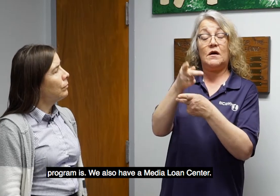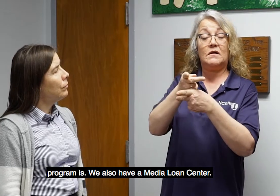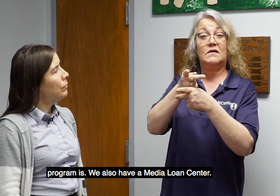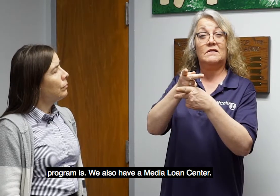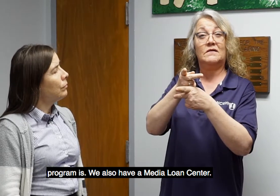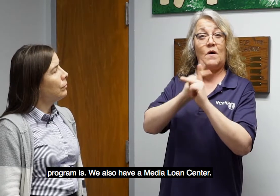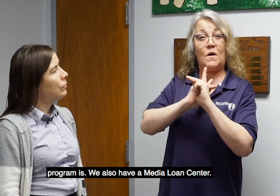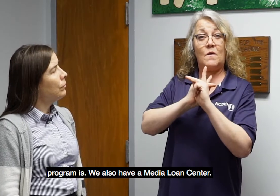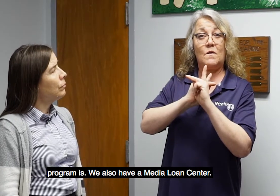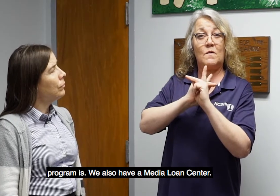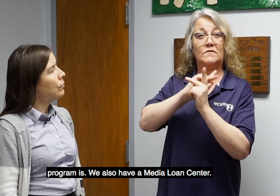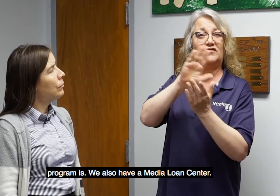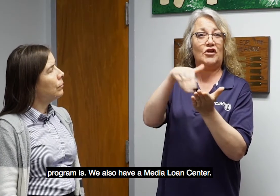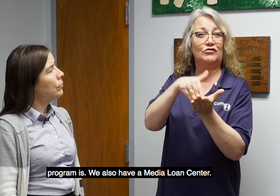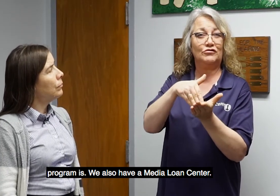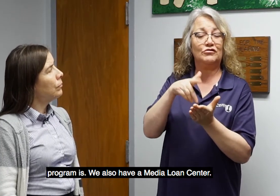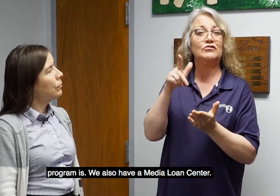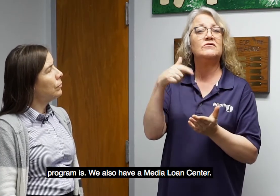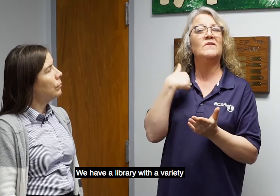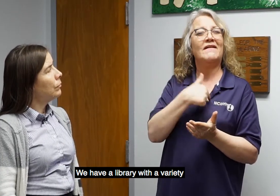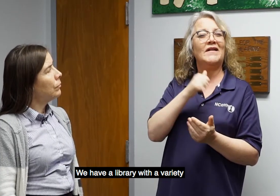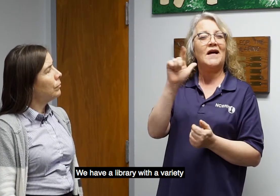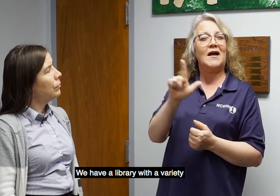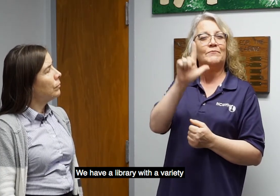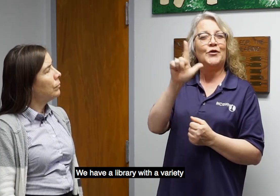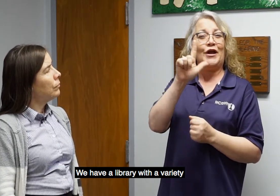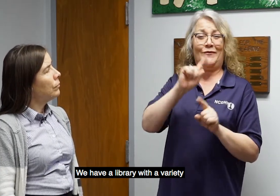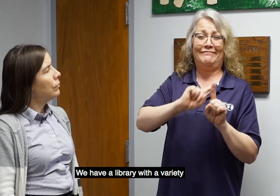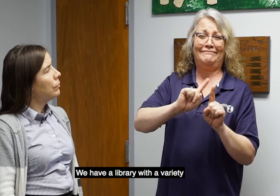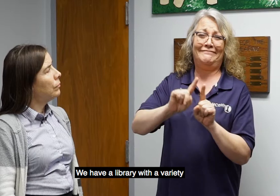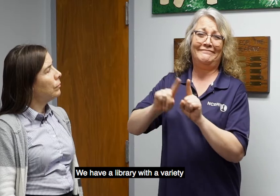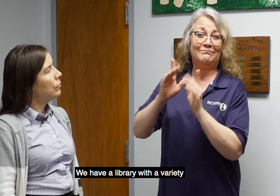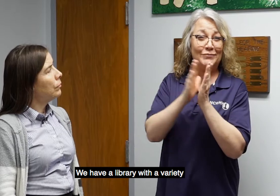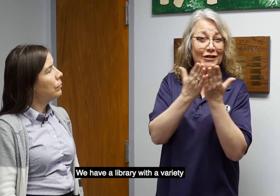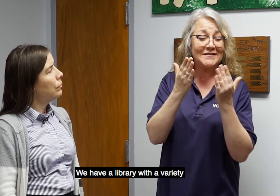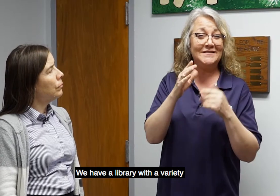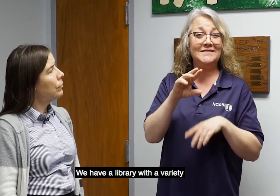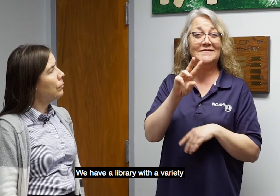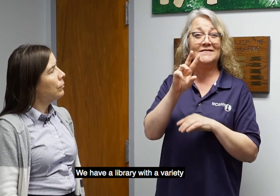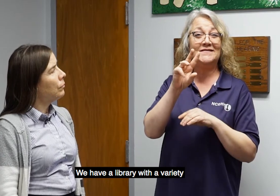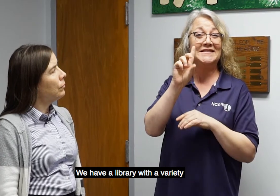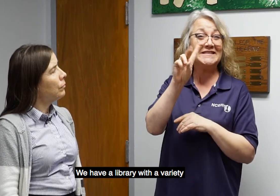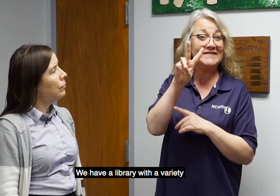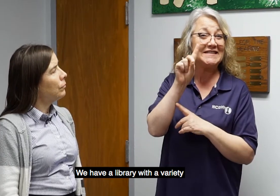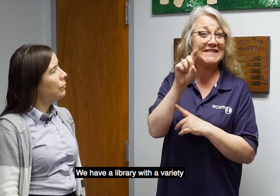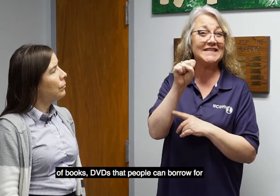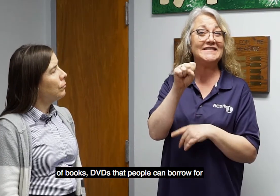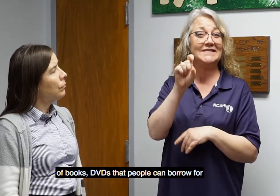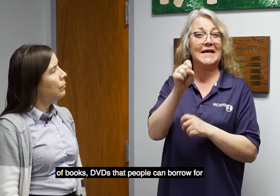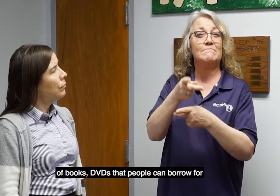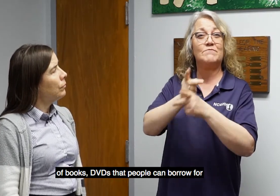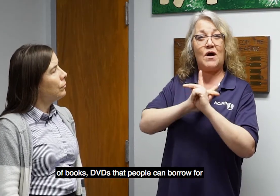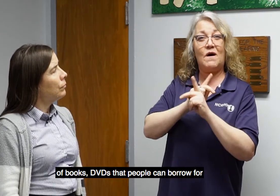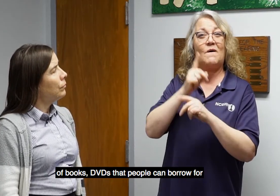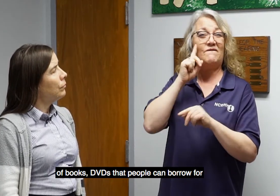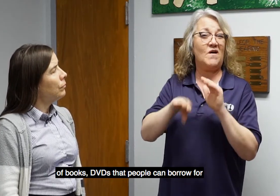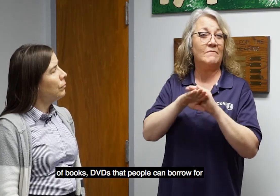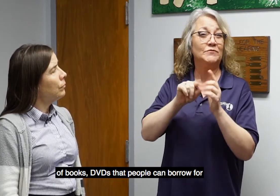We also have a media loan center. We have a library with a variety of books, DVDs that people can